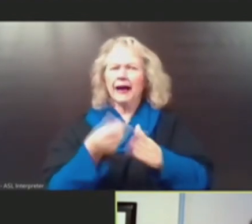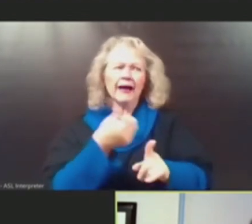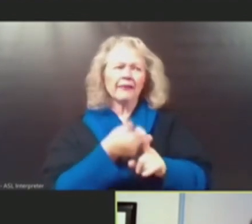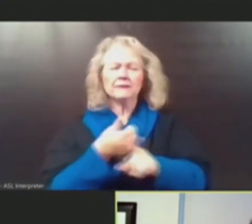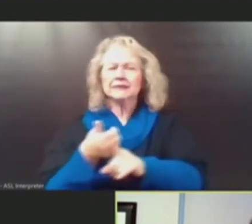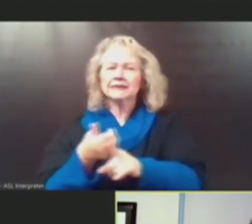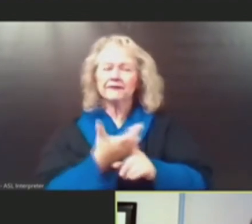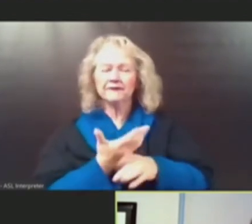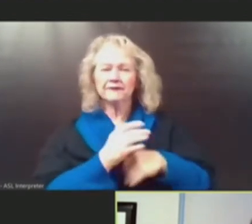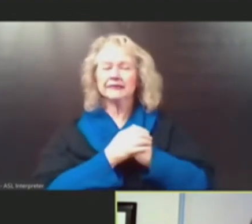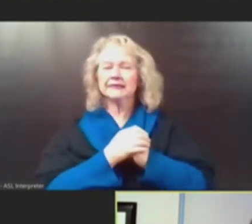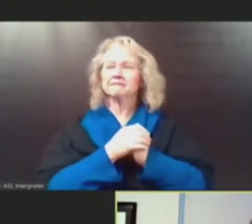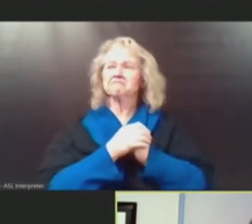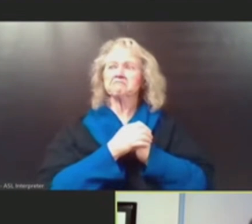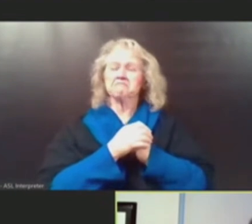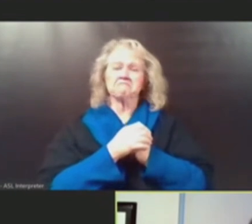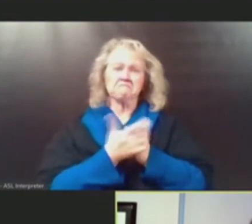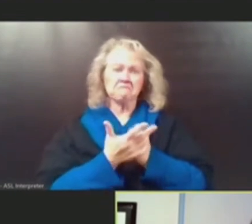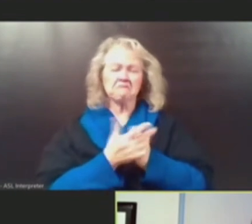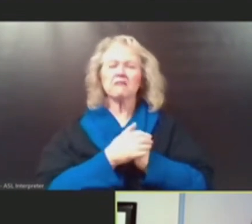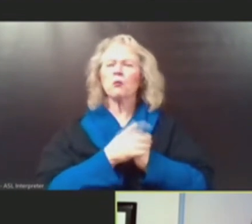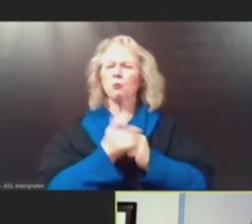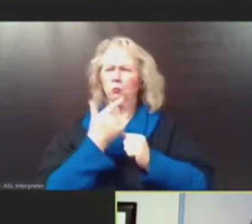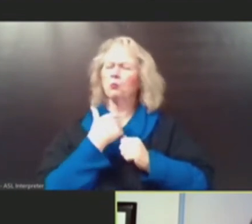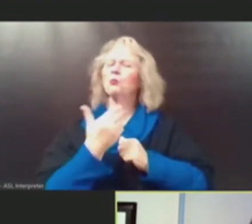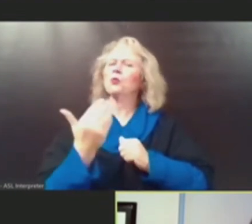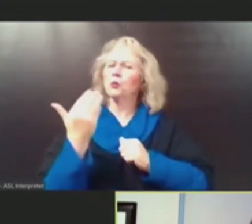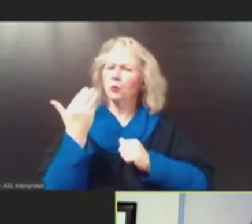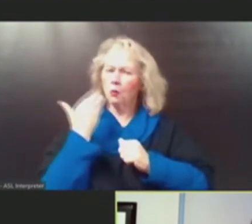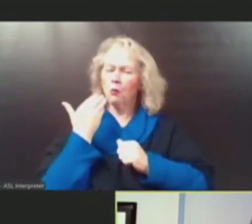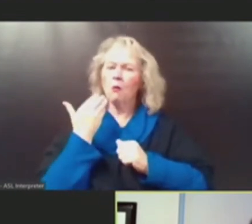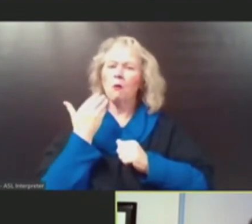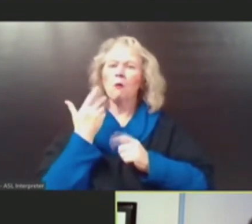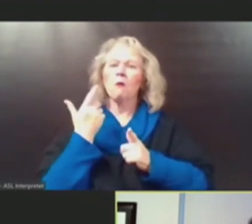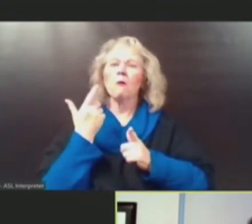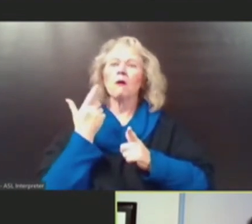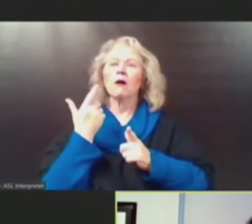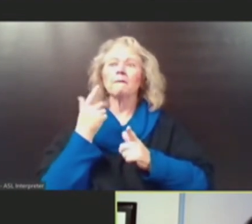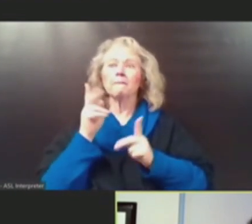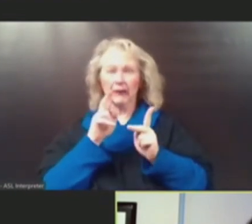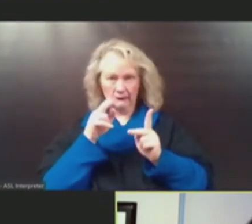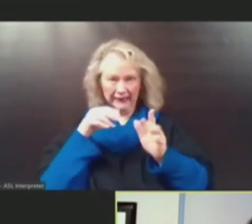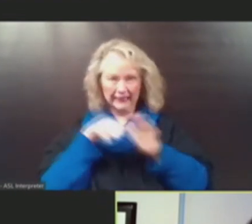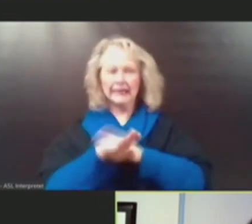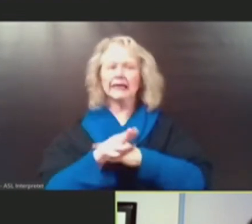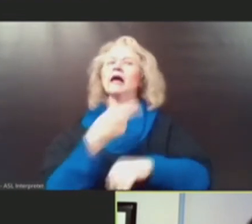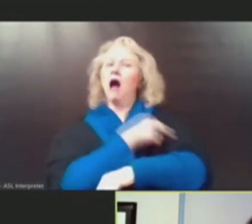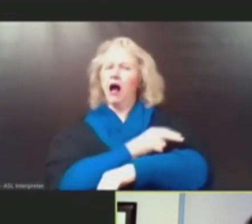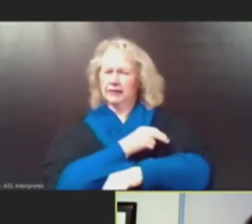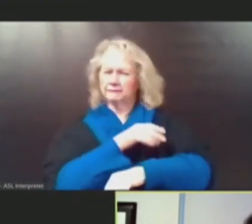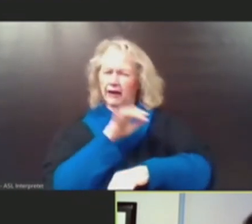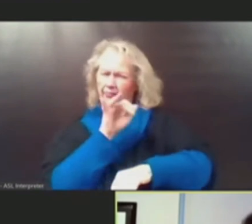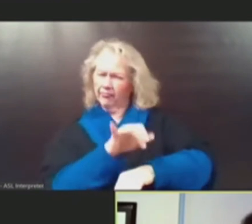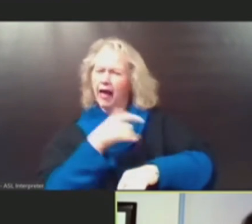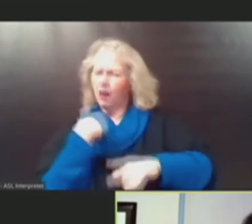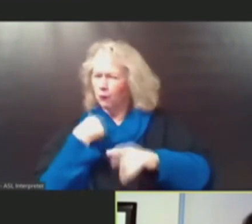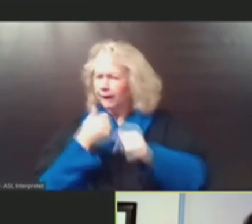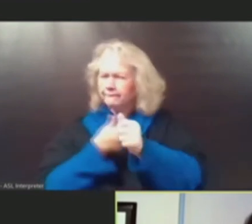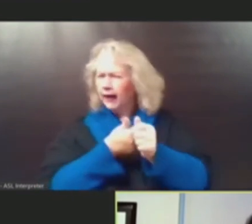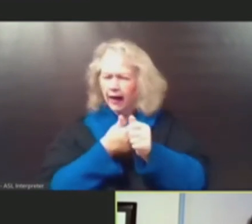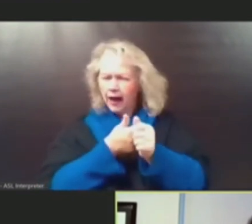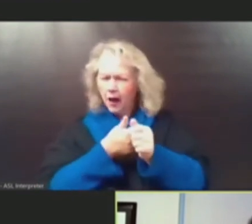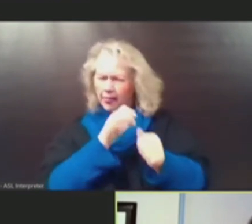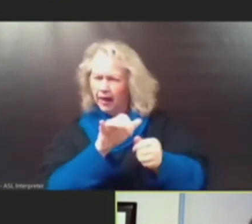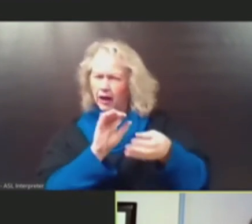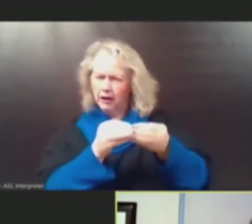now. In addition, we know that hospitalizations are a very reliable number that we can follow. That's a hard